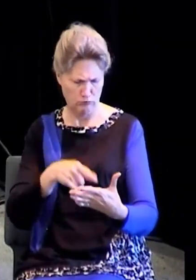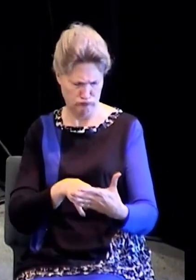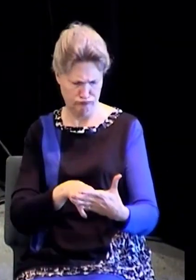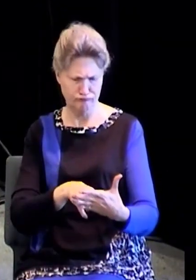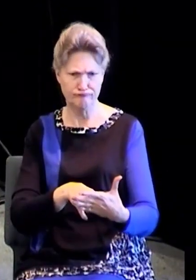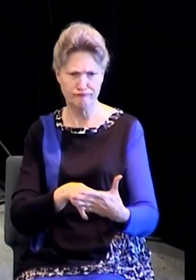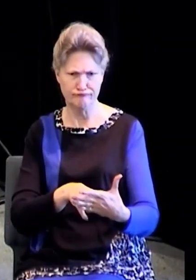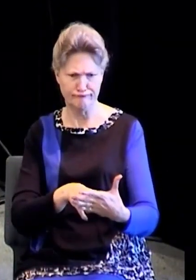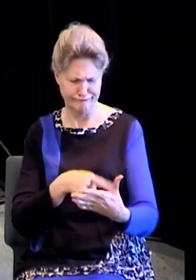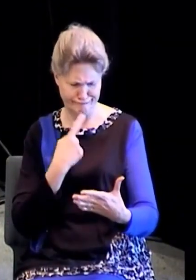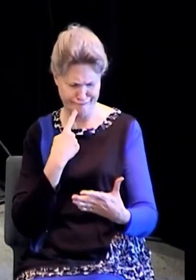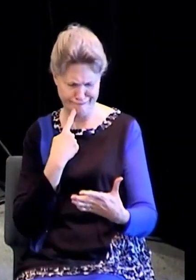chicken nuggets.